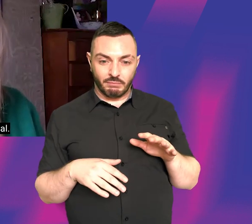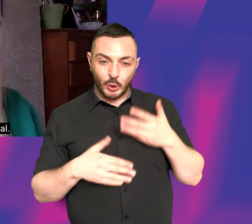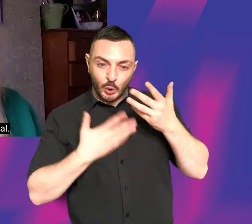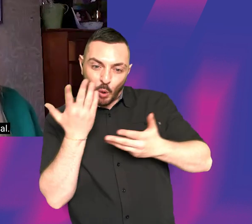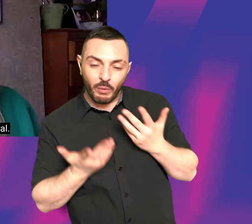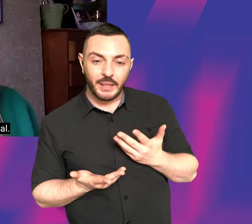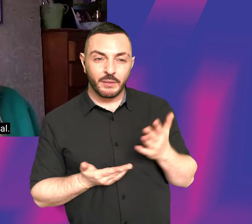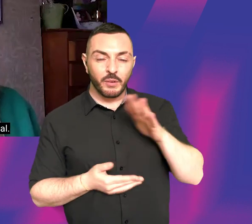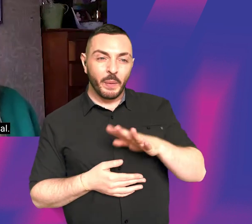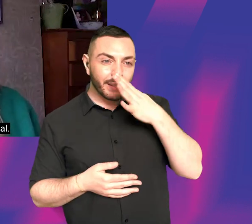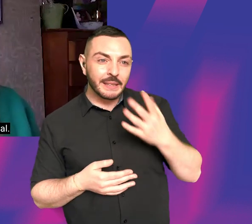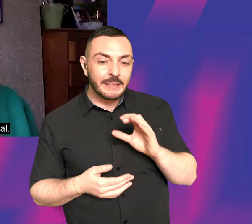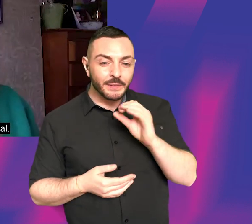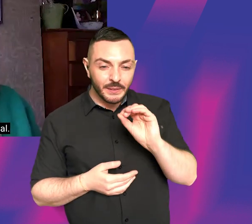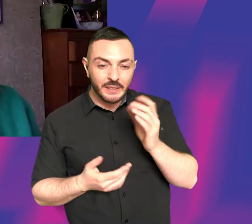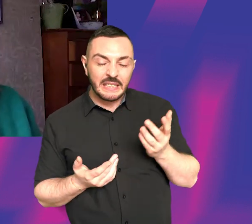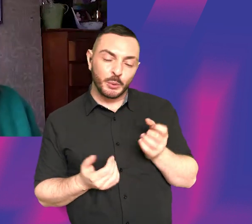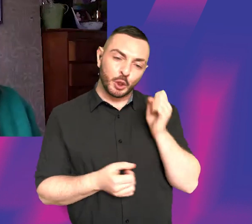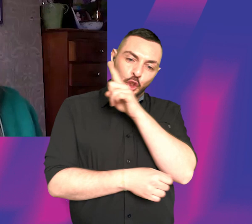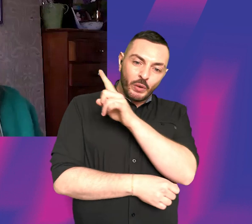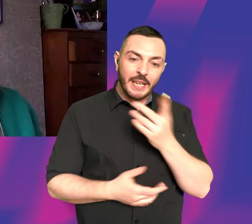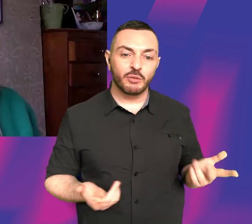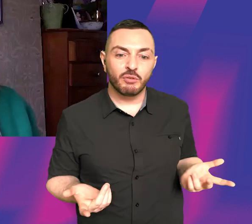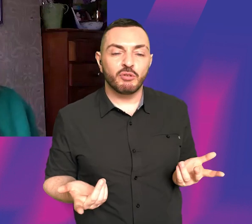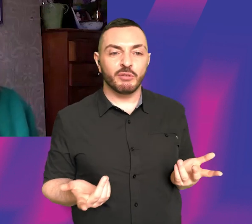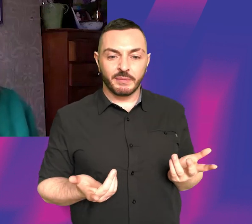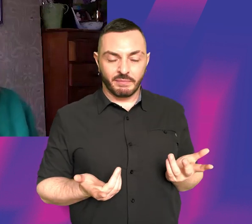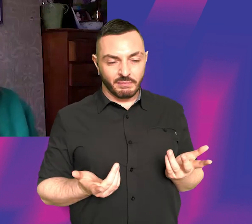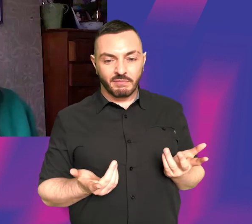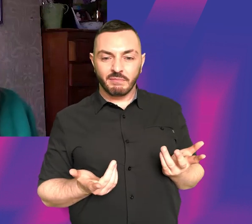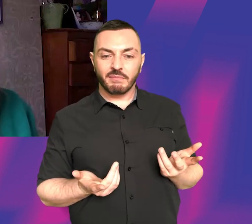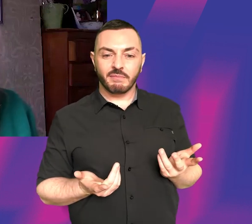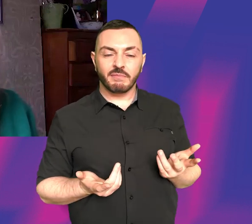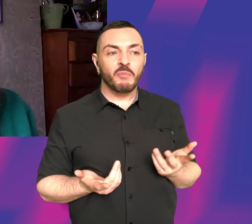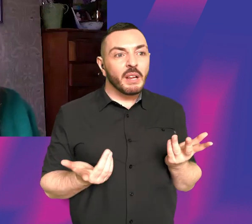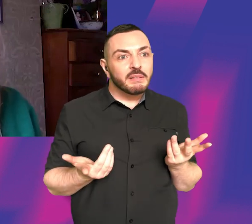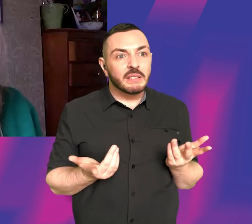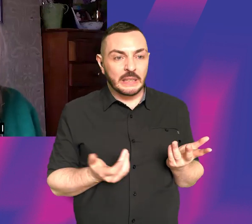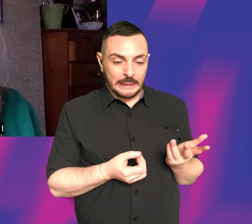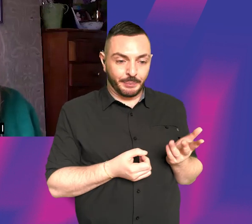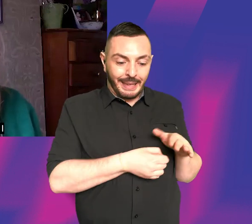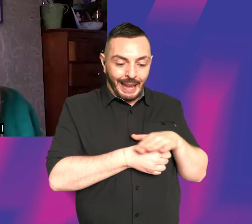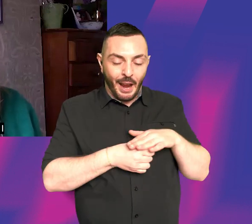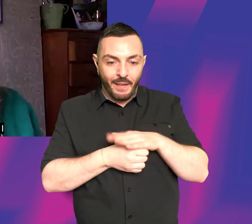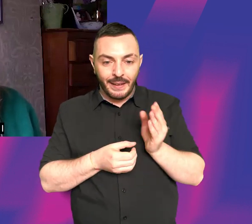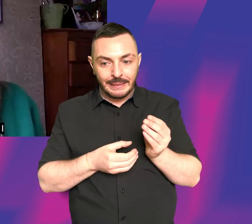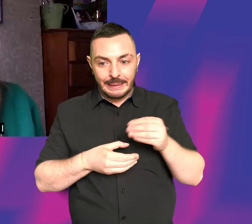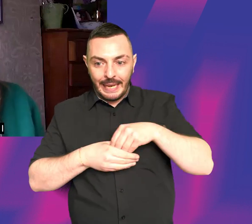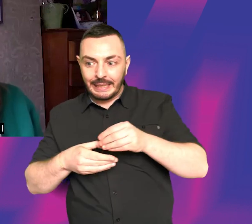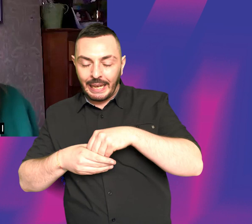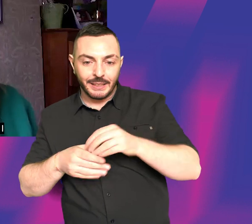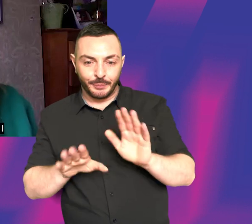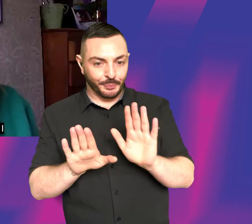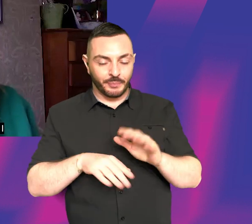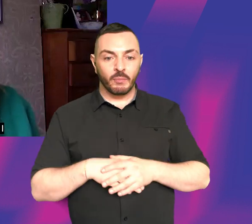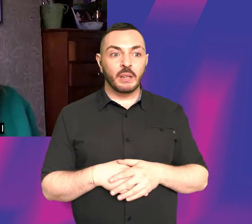quite strange films, quite unusual, didn't fit into a kind of very specific genre box. And yeah, I mean,